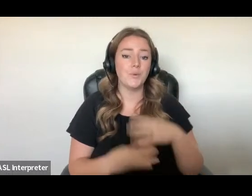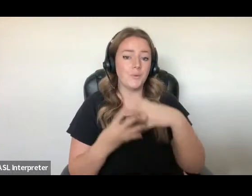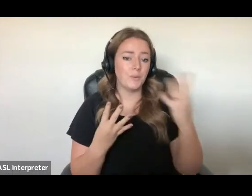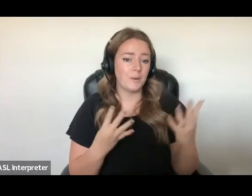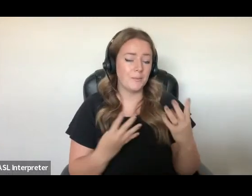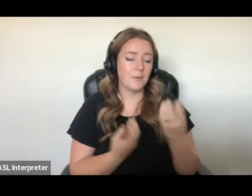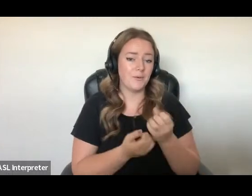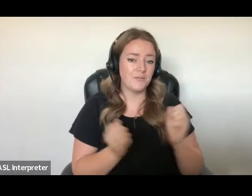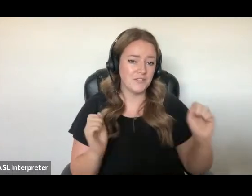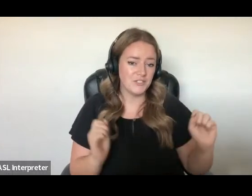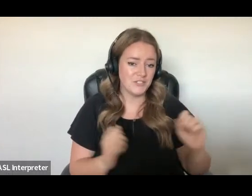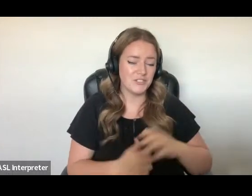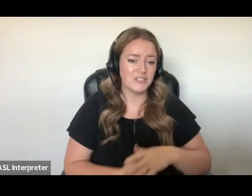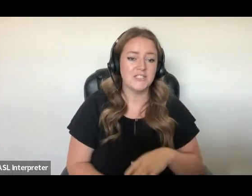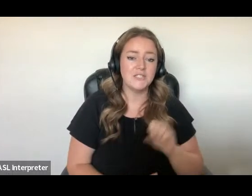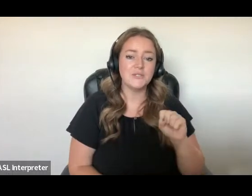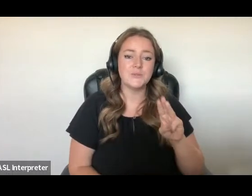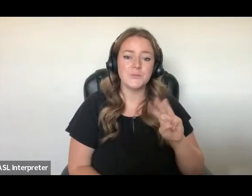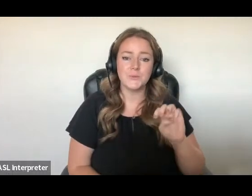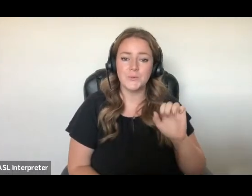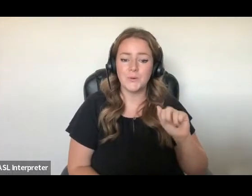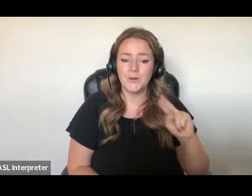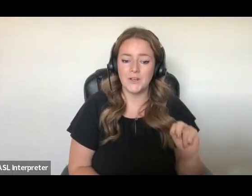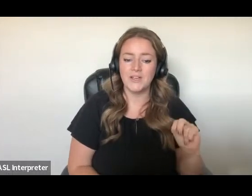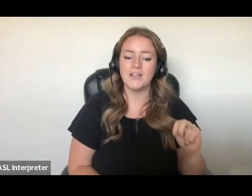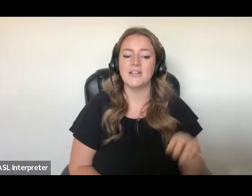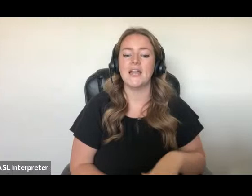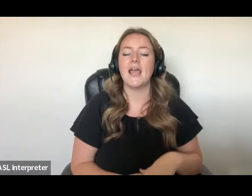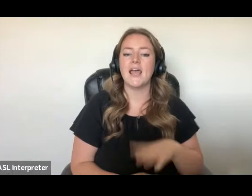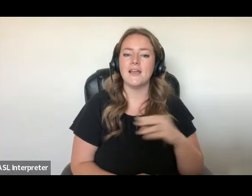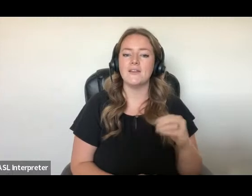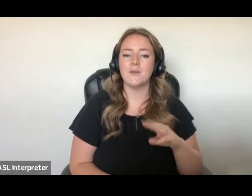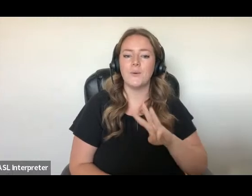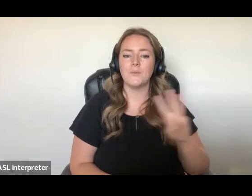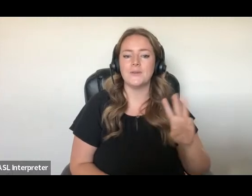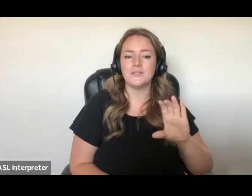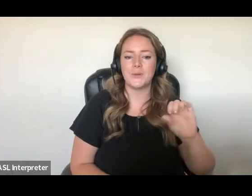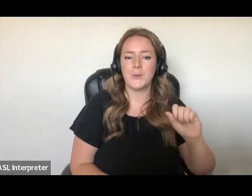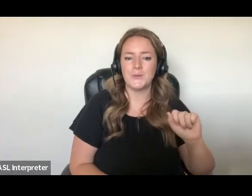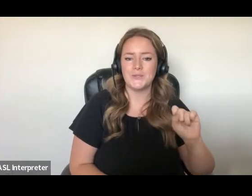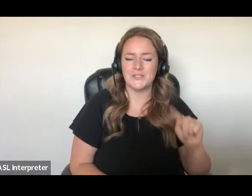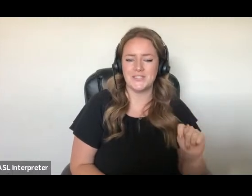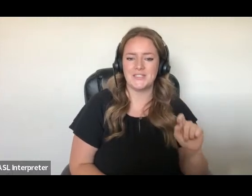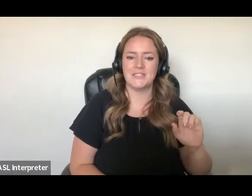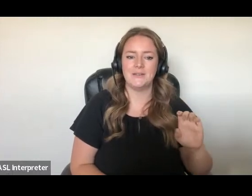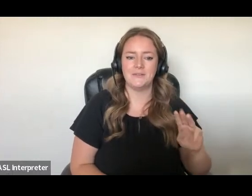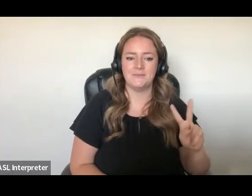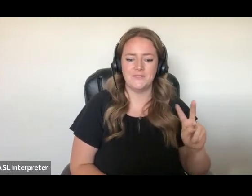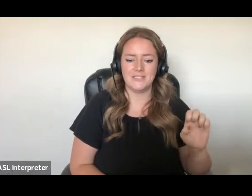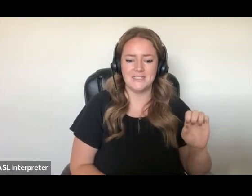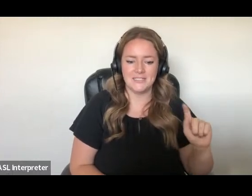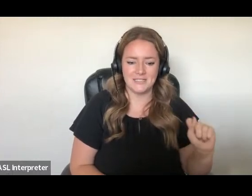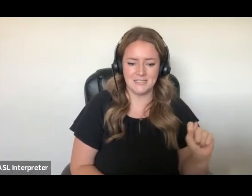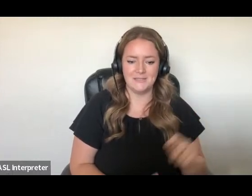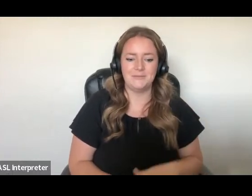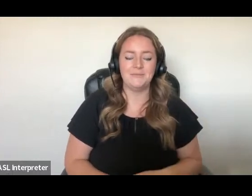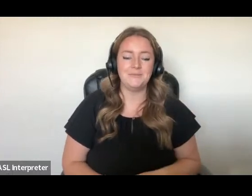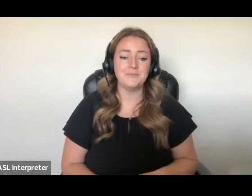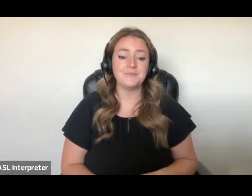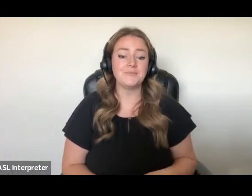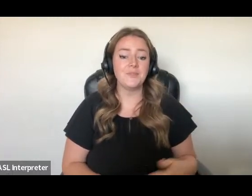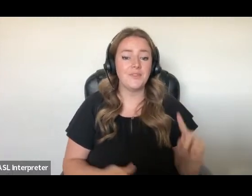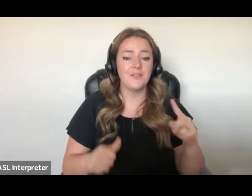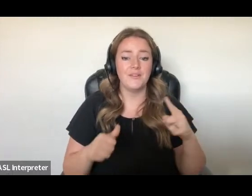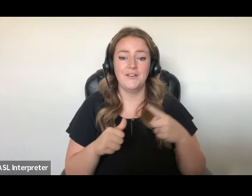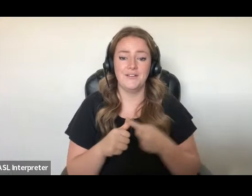Swan, Vast, and West Coast Leaf. Our first speaker today is Marissa Landers, Staff Council Community for the